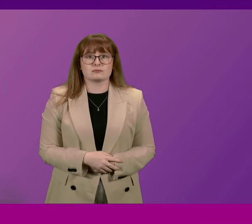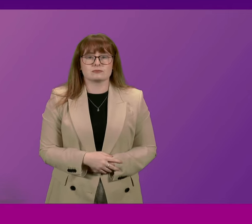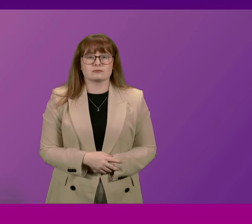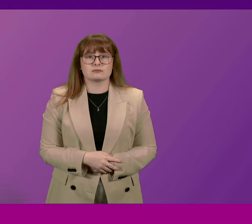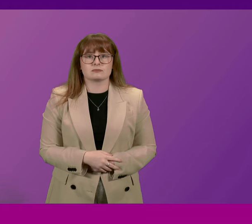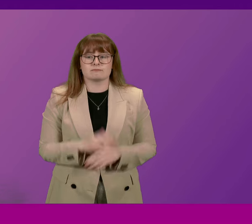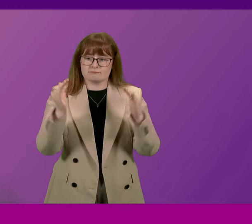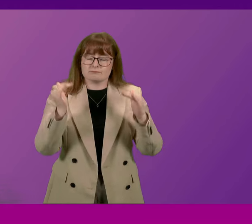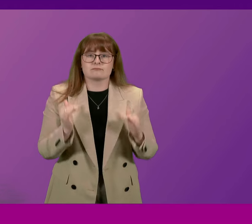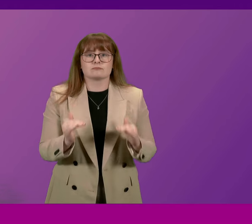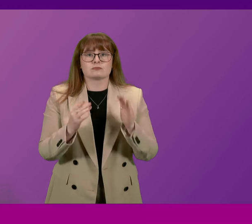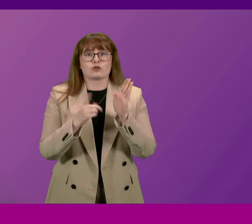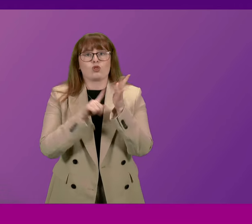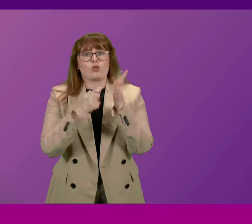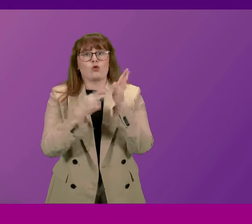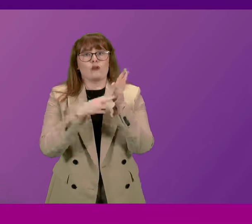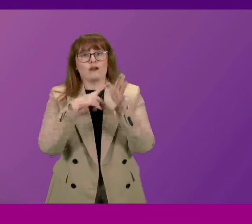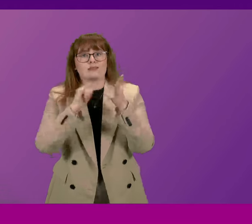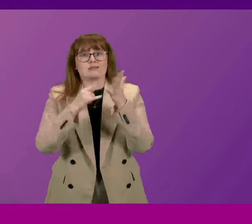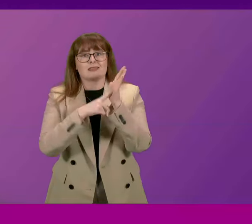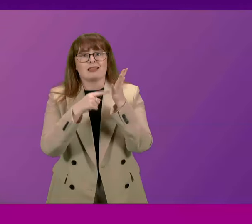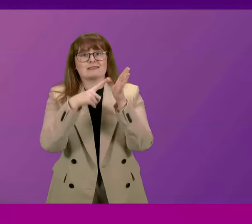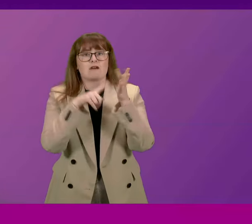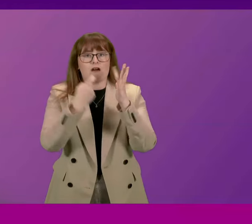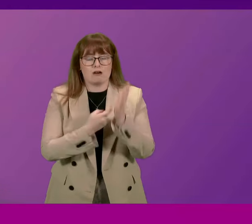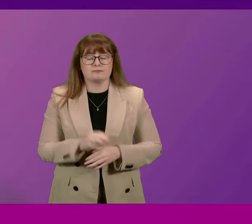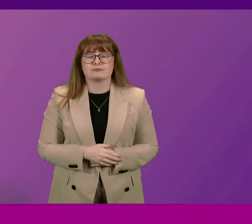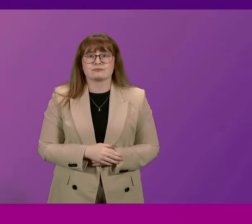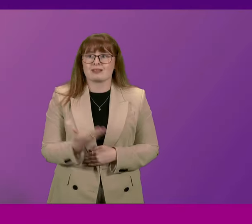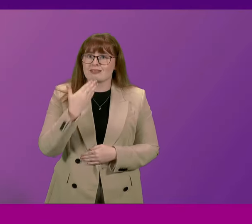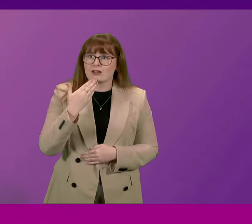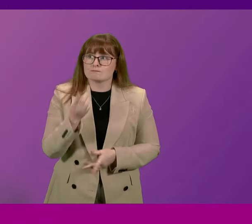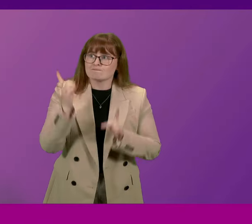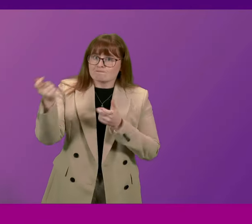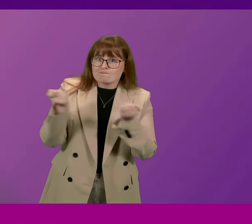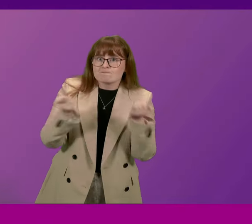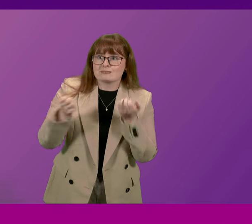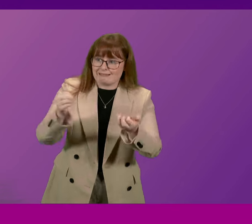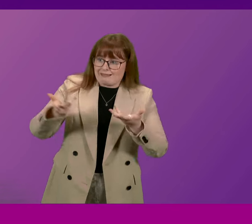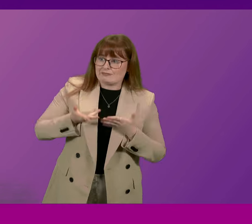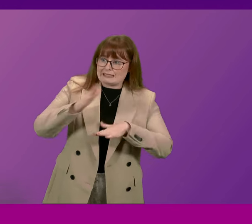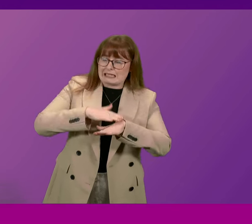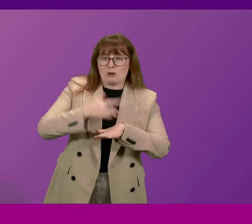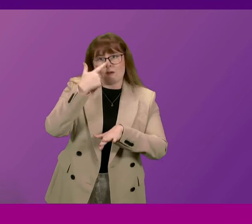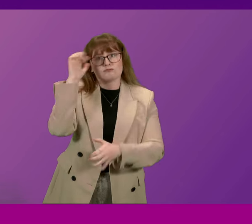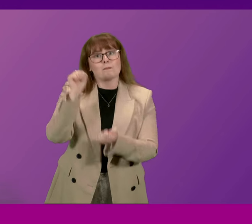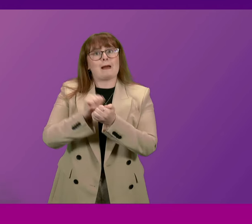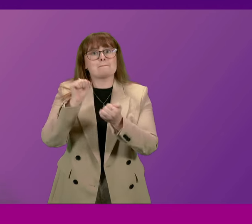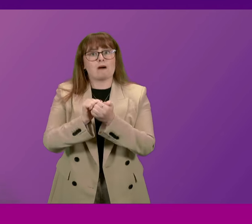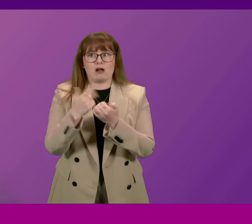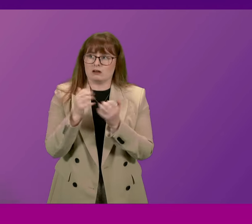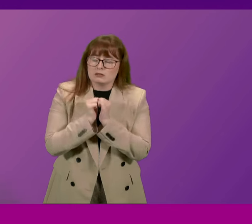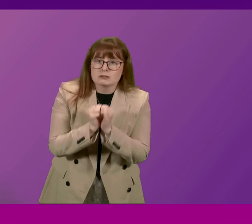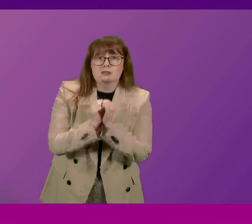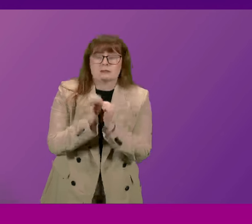Thank you. I now call Lorna Sleater. Lorna Thank you to the presiding officer for giving us this time today to remember and be